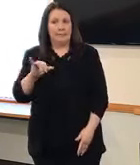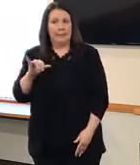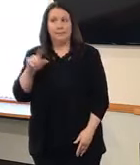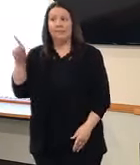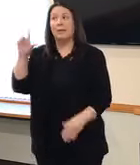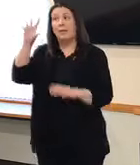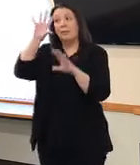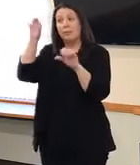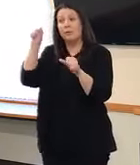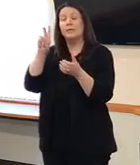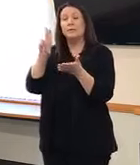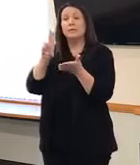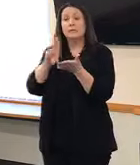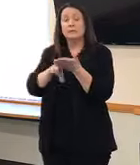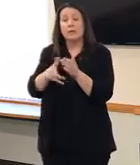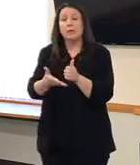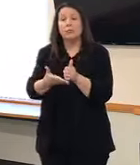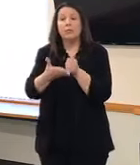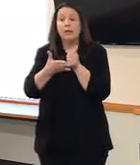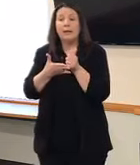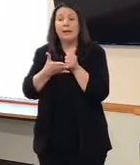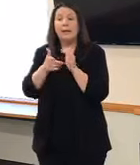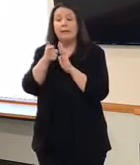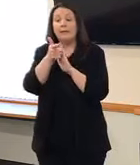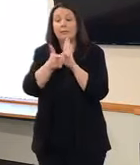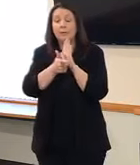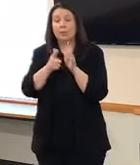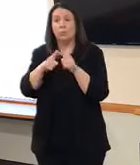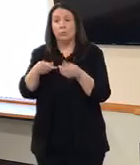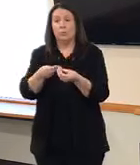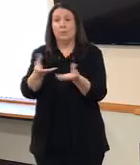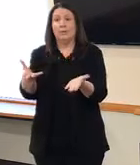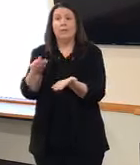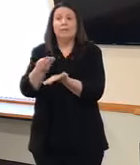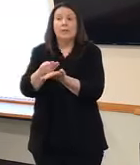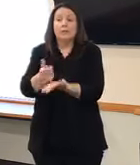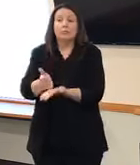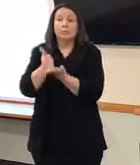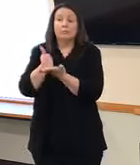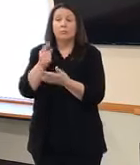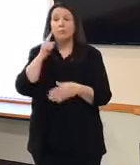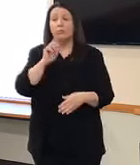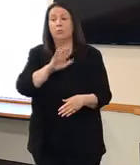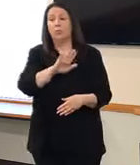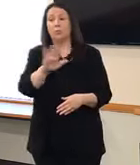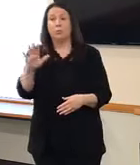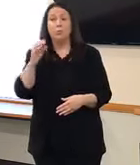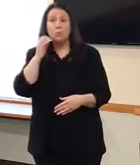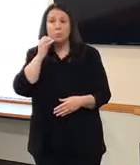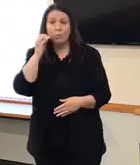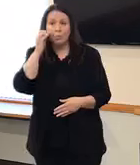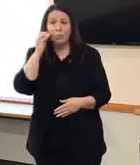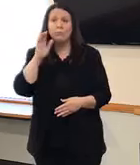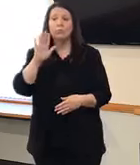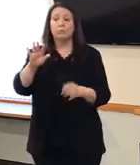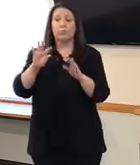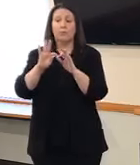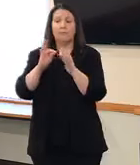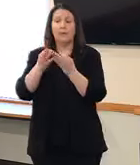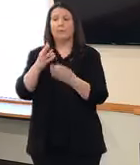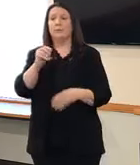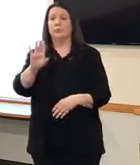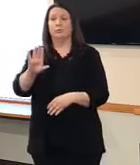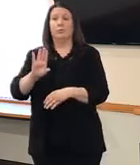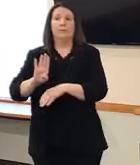for Americans that promises to bring some temporary financial relief to households and businesses alike. We all know